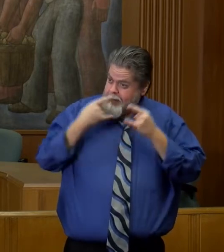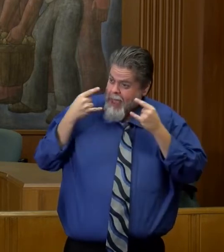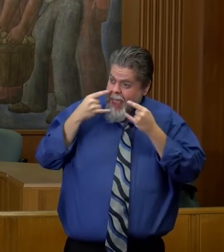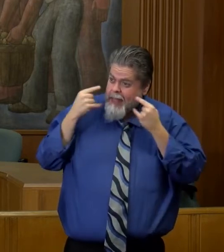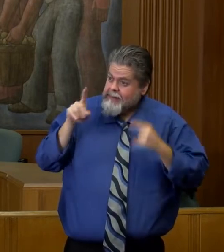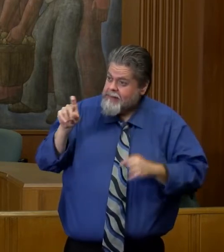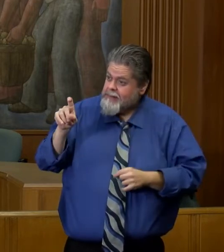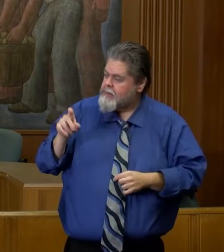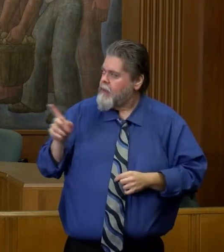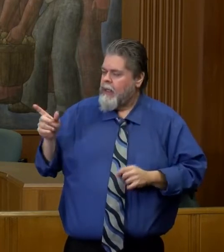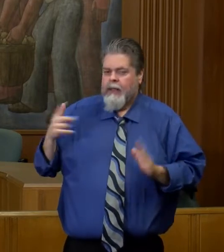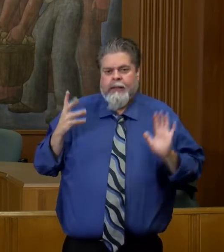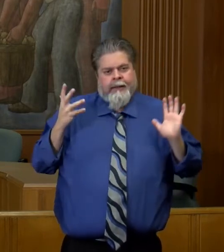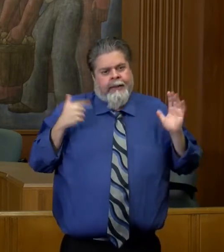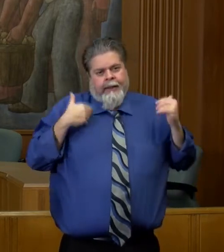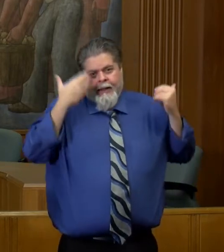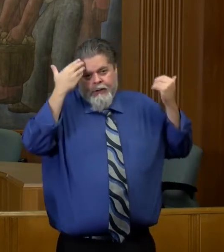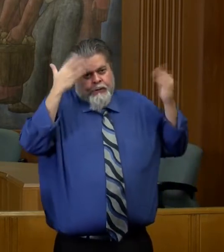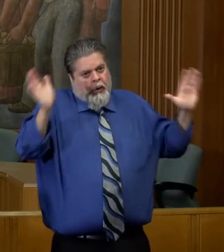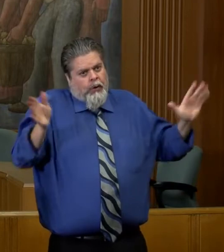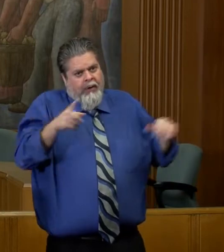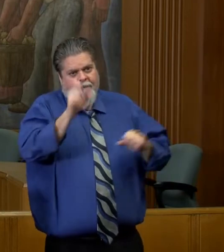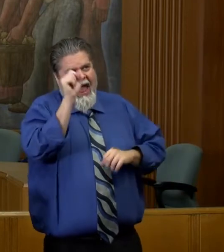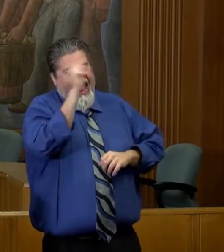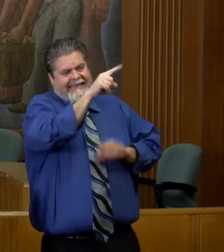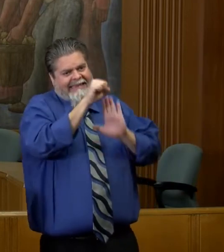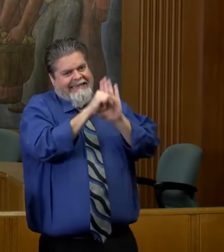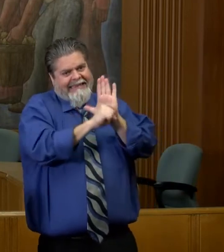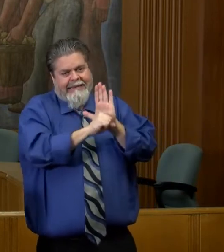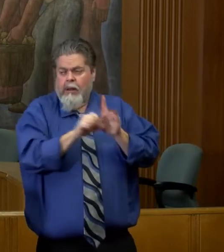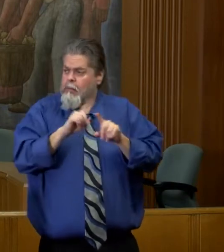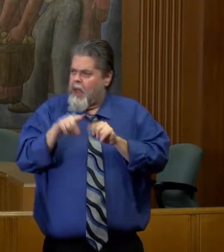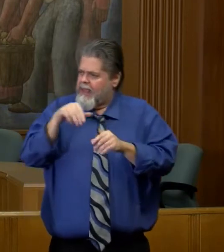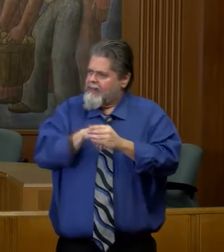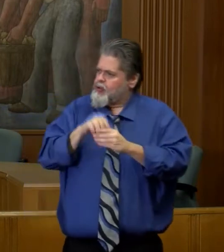I don't know. You'd have to ask the state on the protocol for the event.